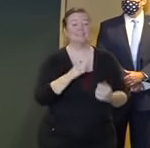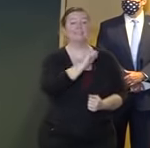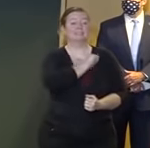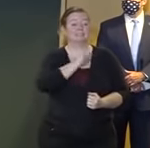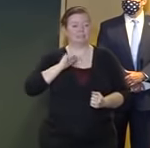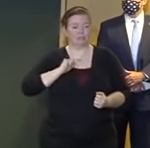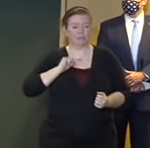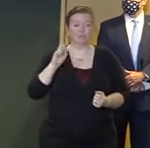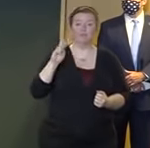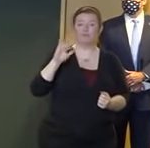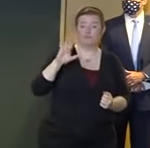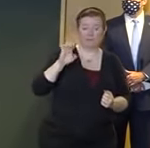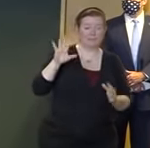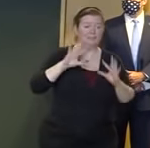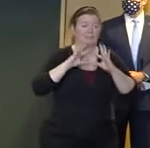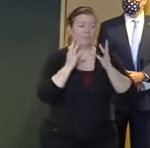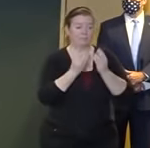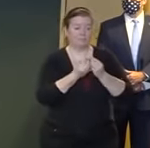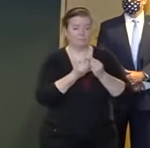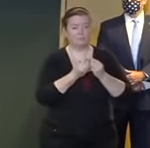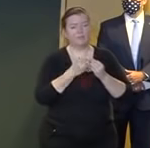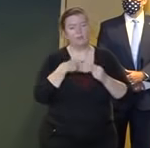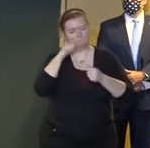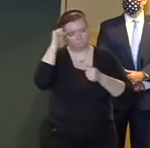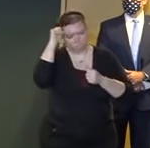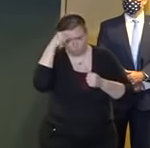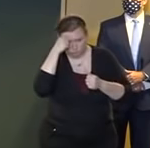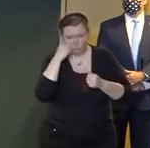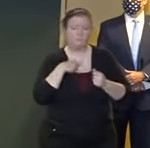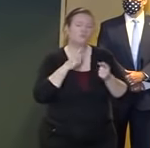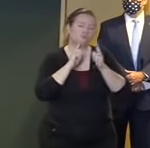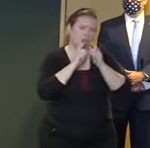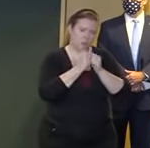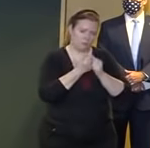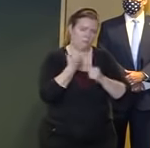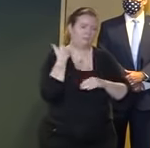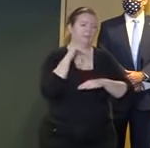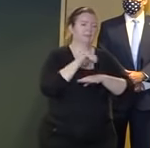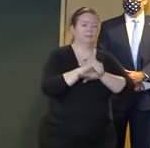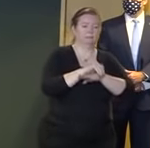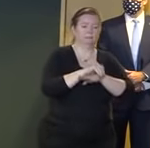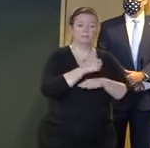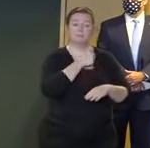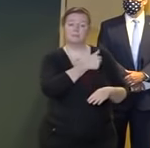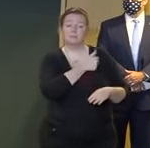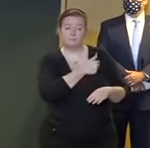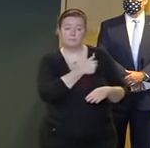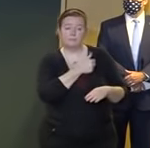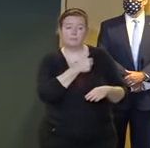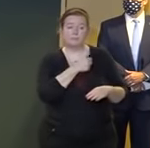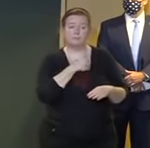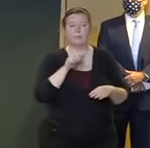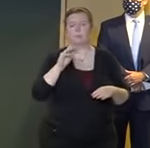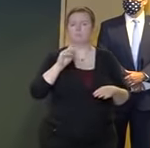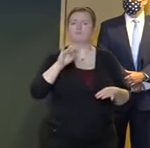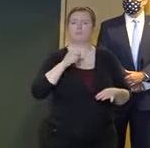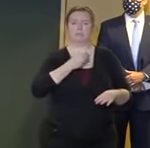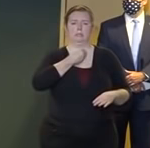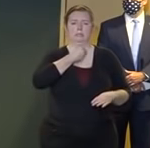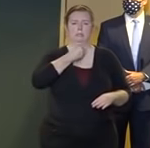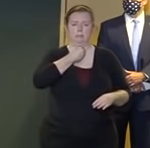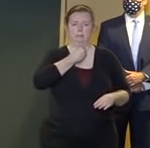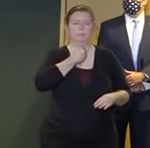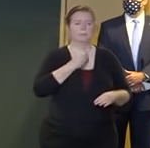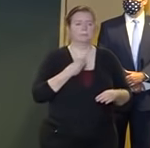honor of speaking with him last night as you can imagine even though a tough marine he is completely crushed we're keeping him his son Ron